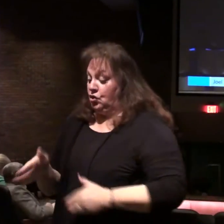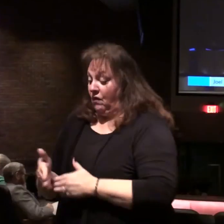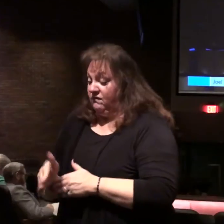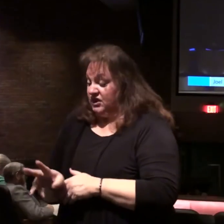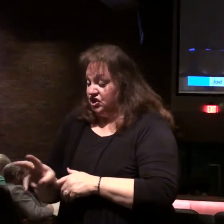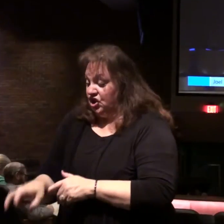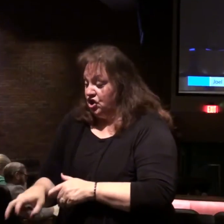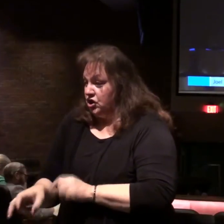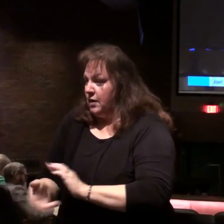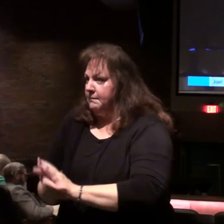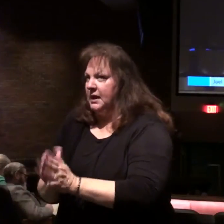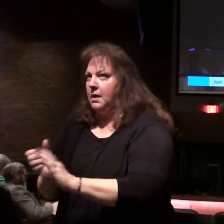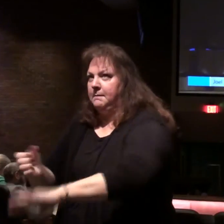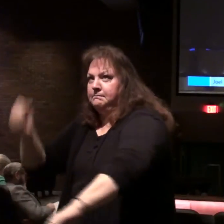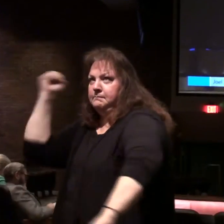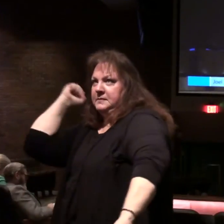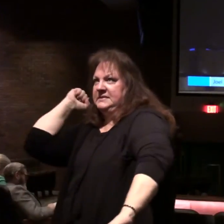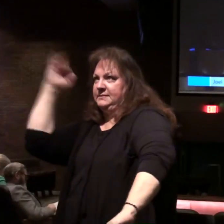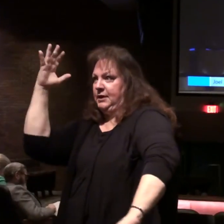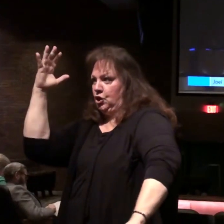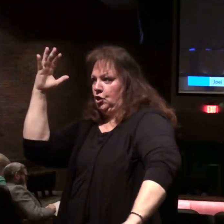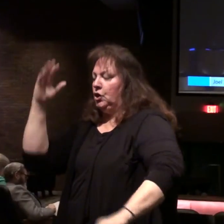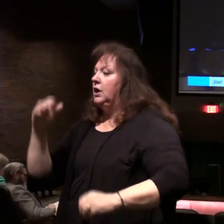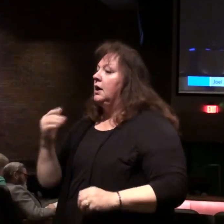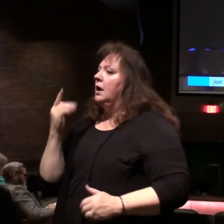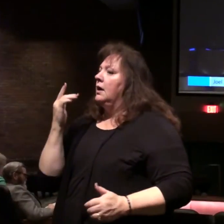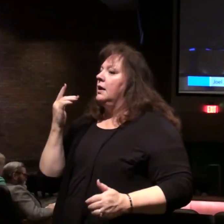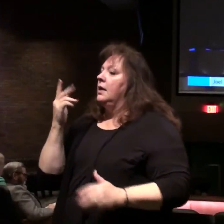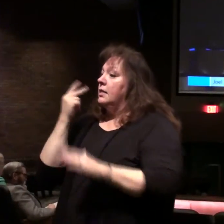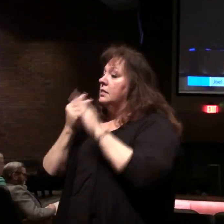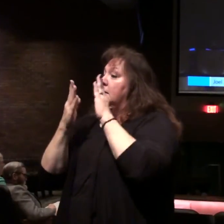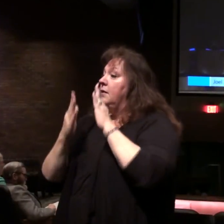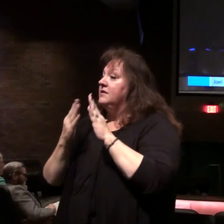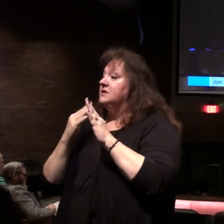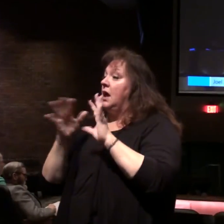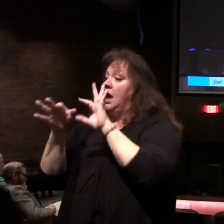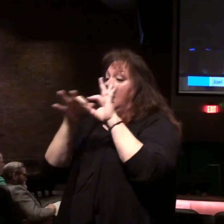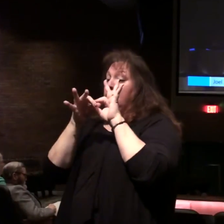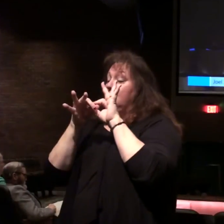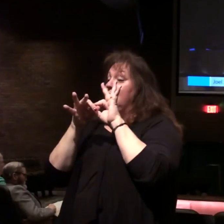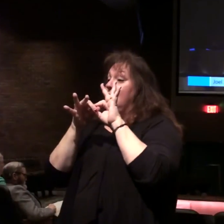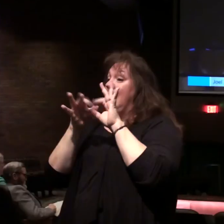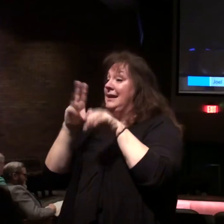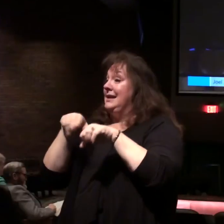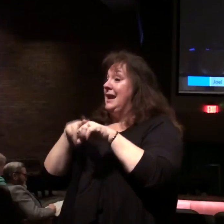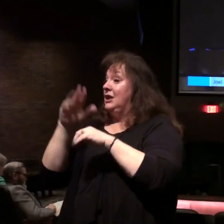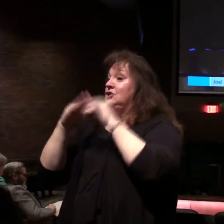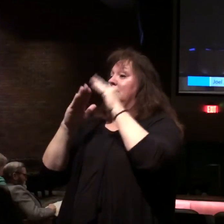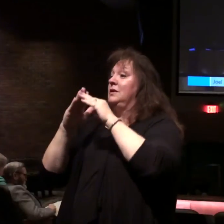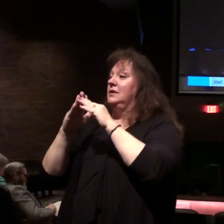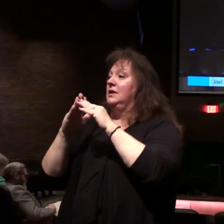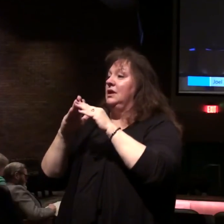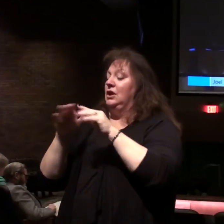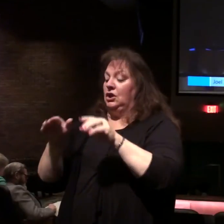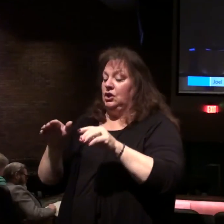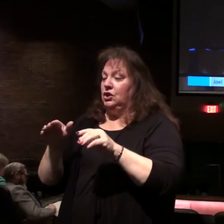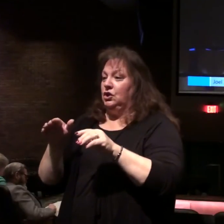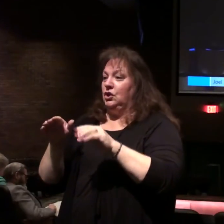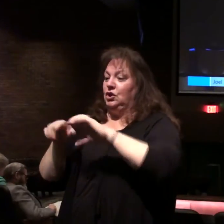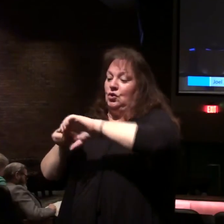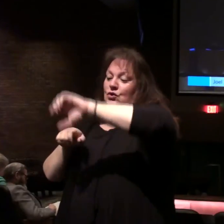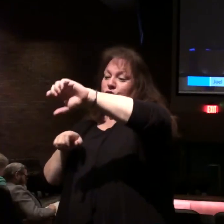Remember the verse from the prophets that's put on the United Nations building? Beat your swords into